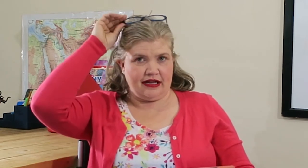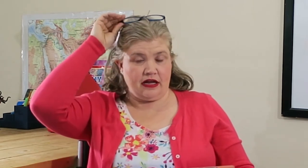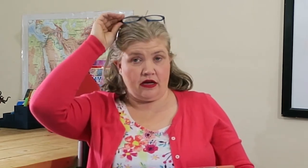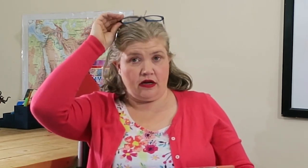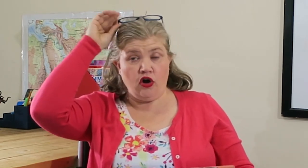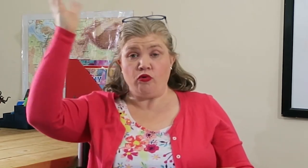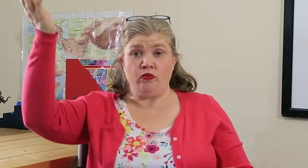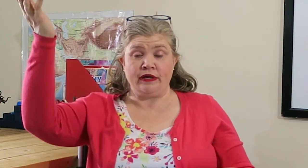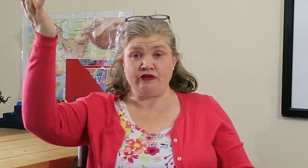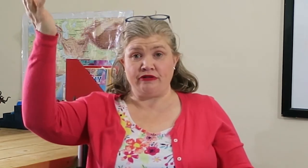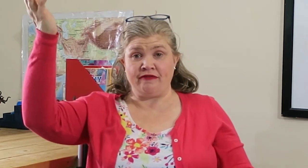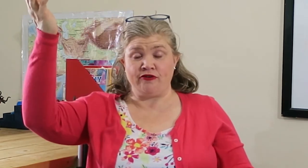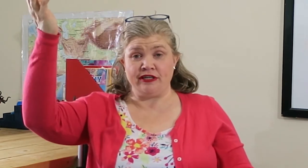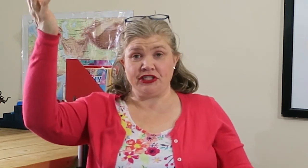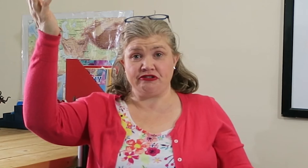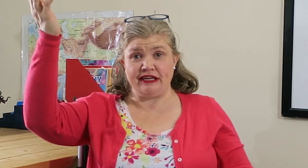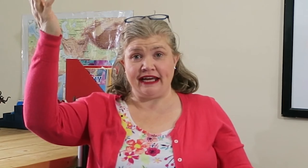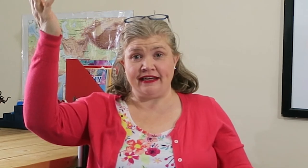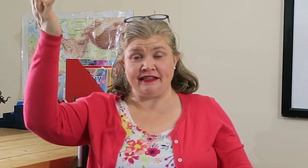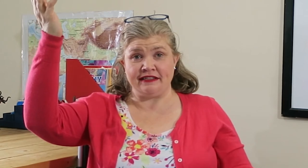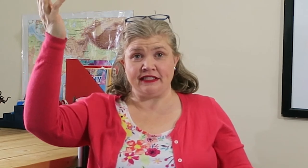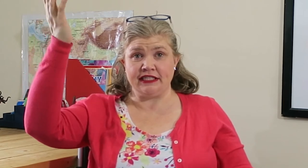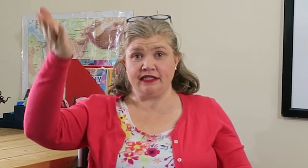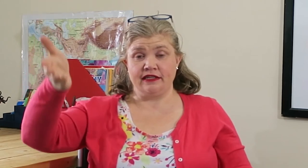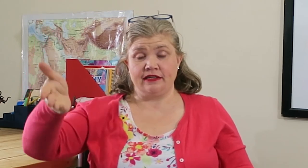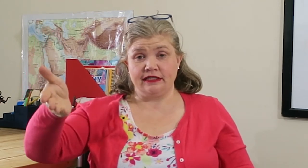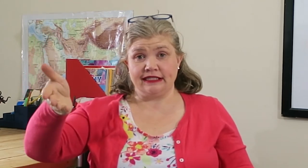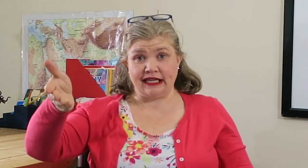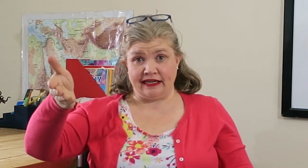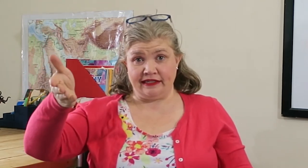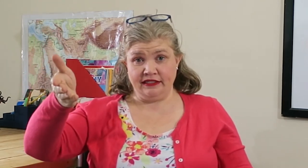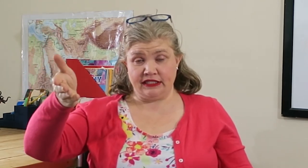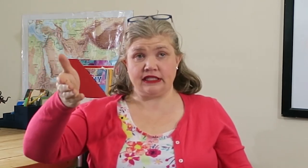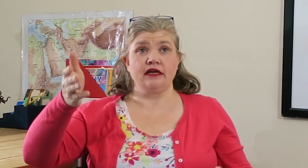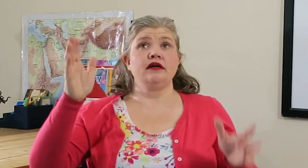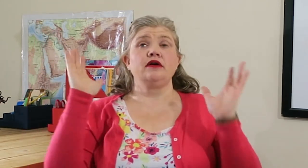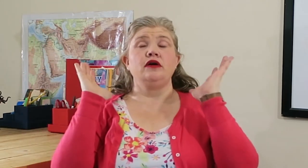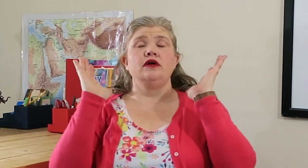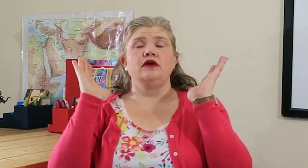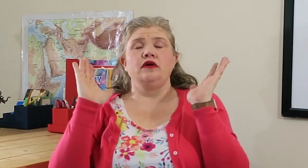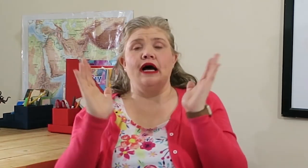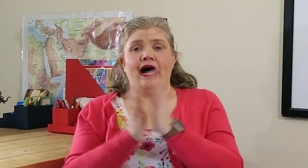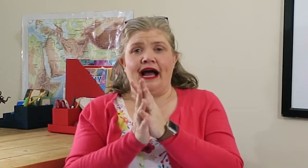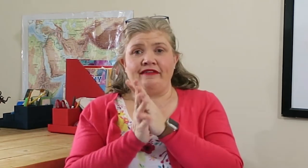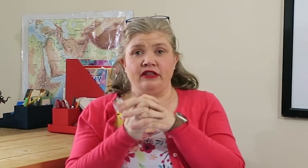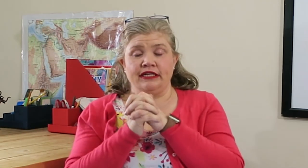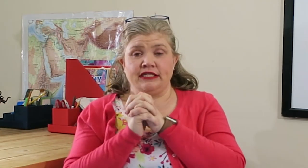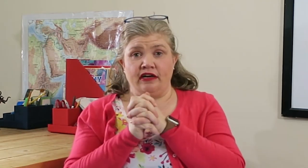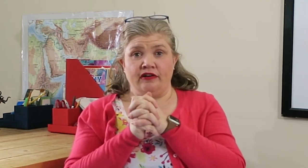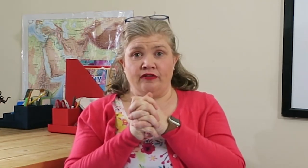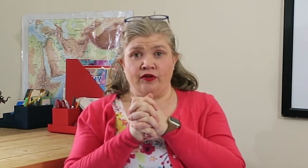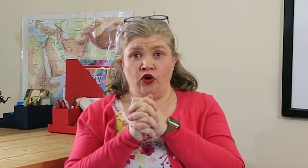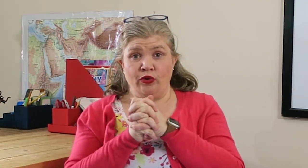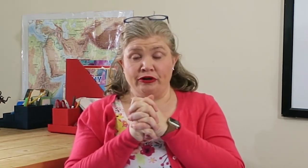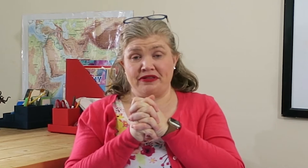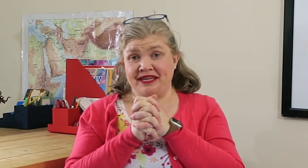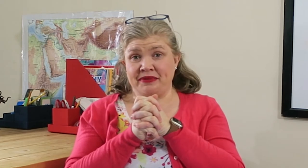Oh, one other thing for history and science. I have a list of winter themed